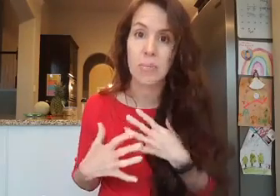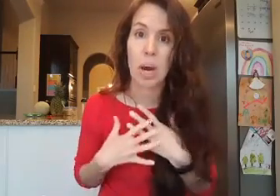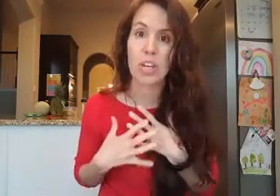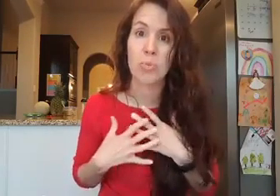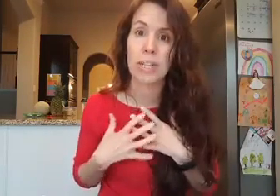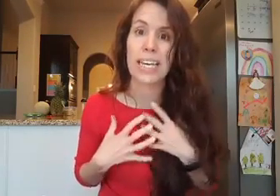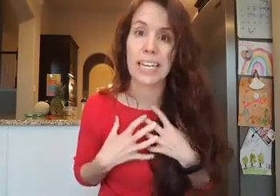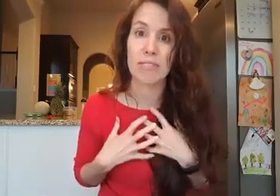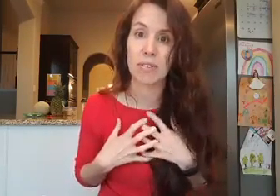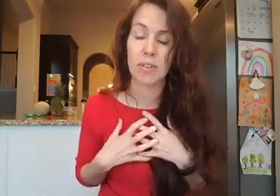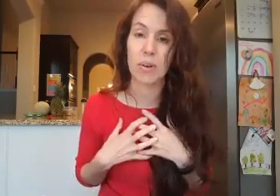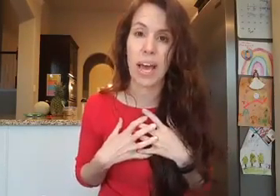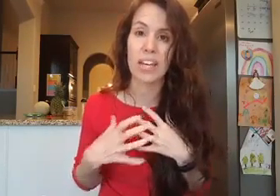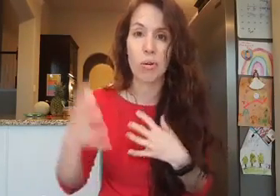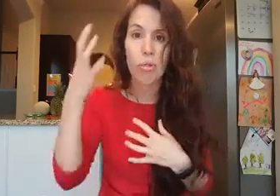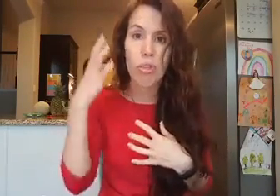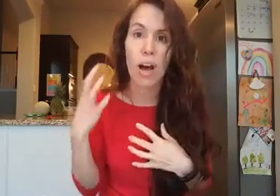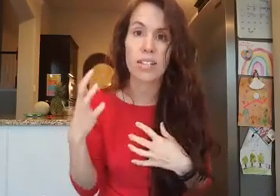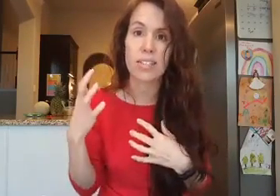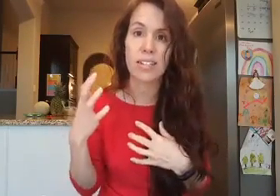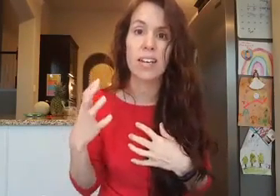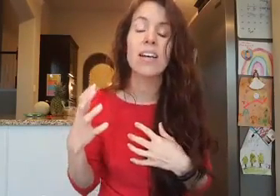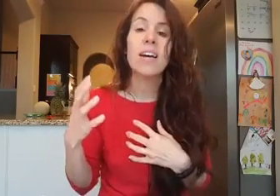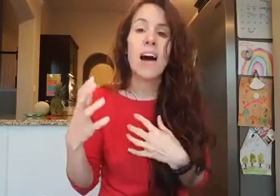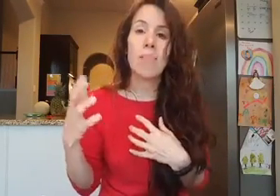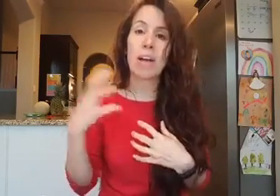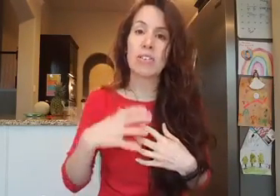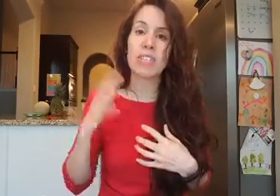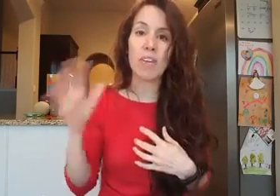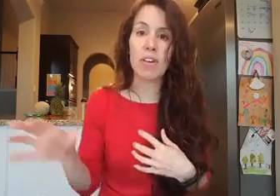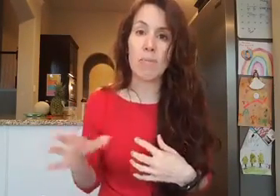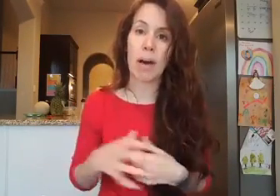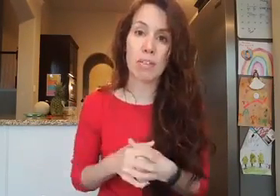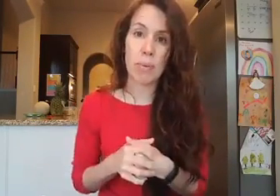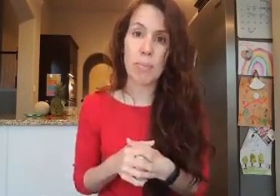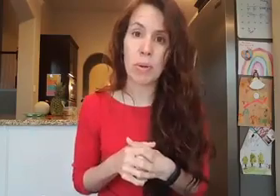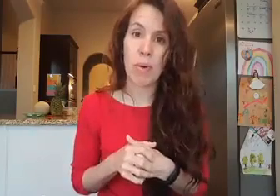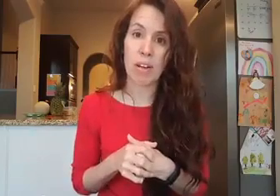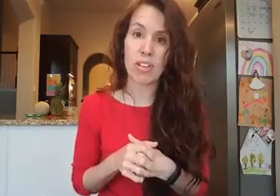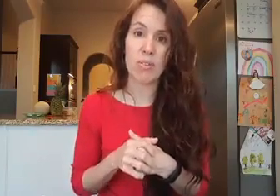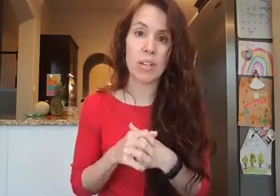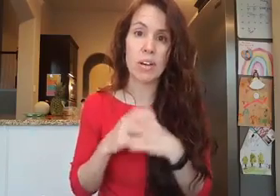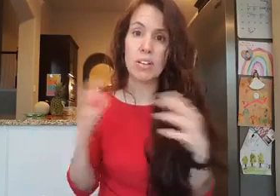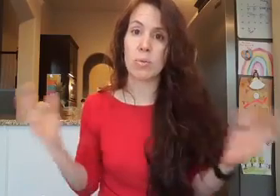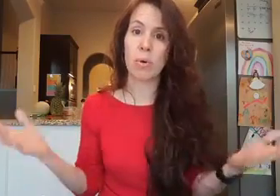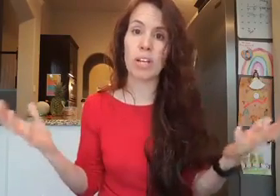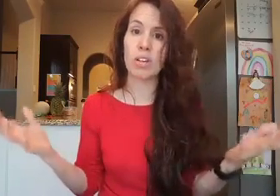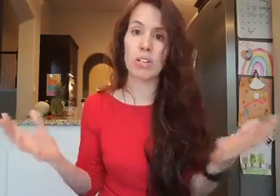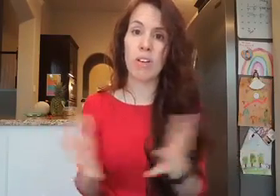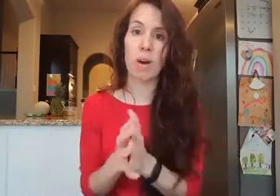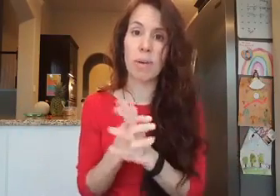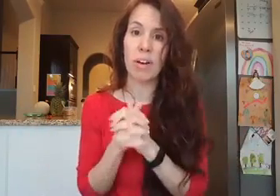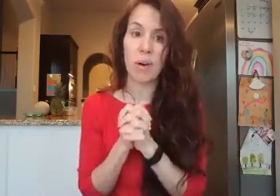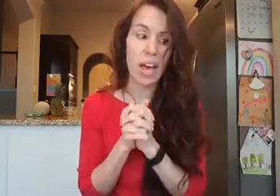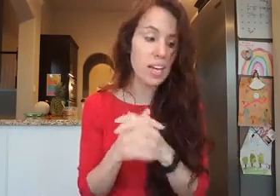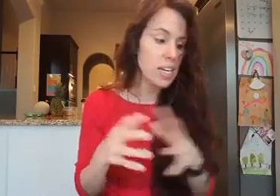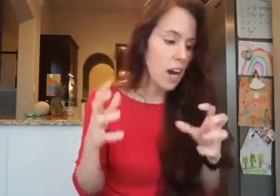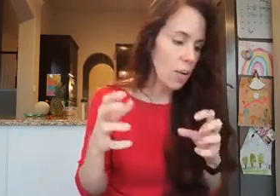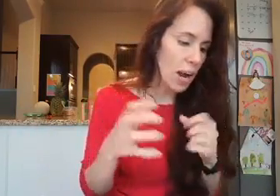what you believe, okay? Your thoughts about yourself and about the people around you and your environment, okay? All right.